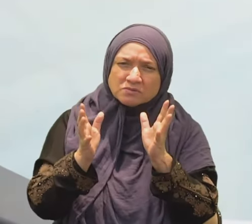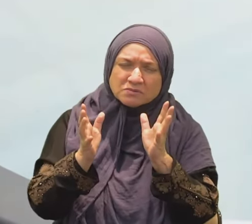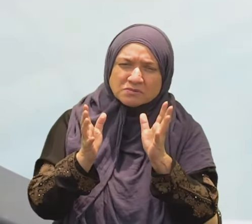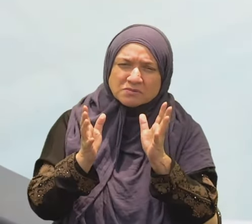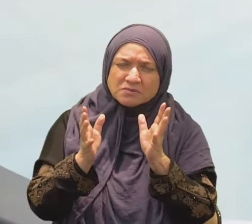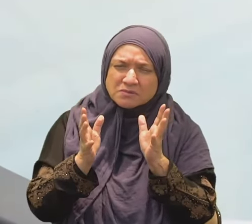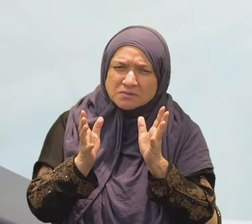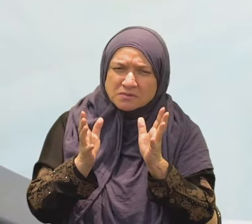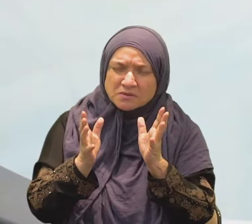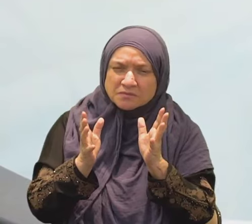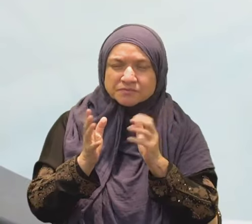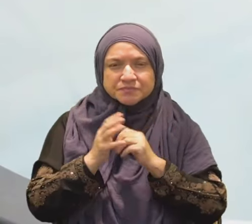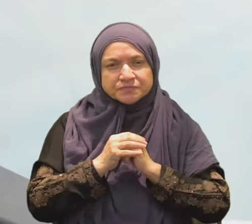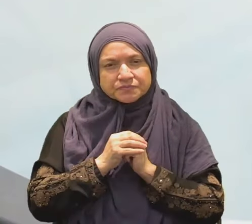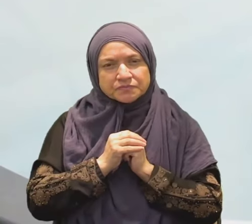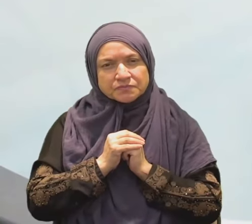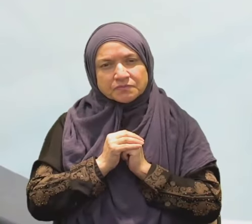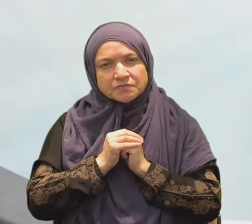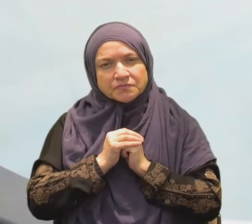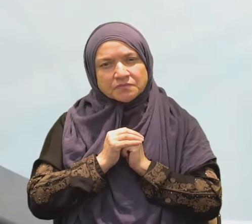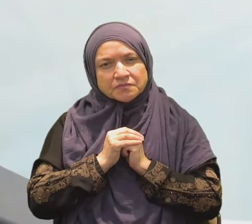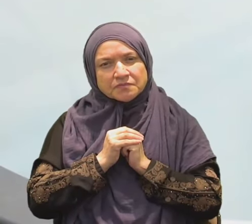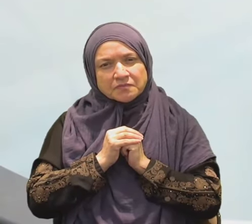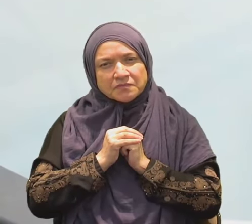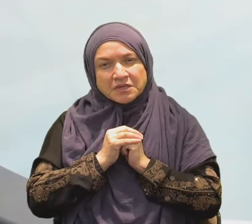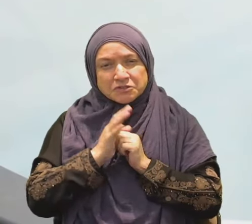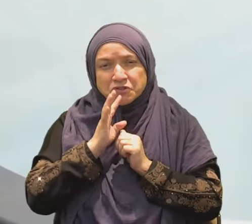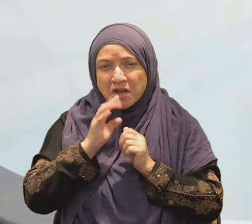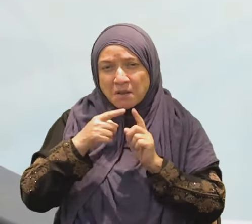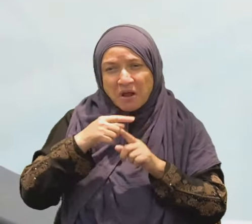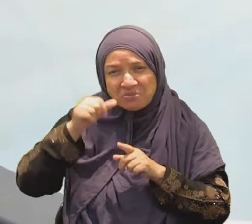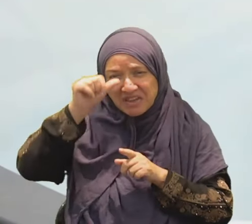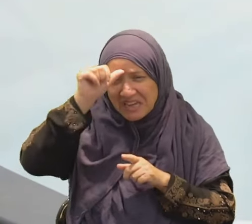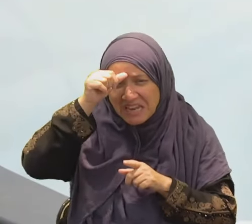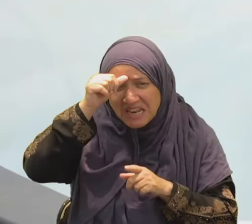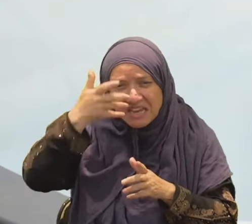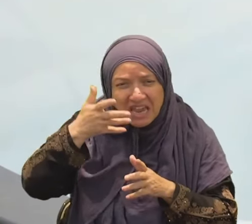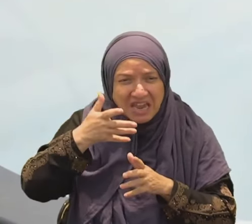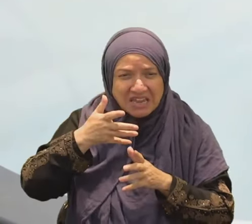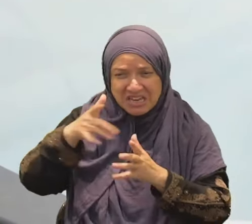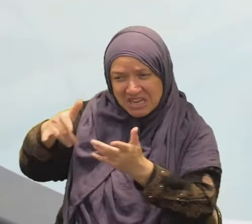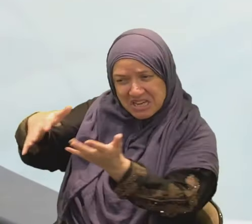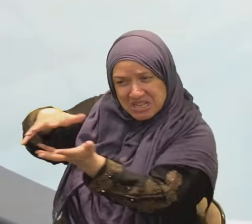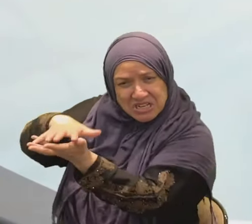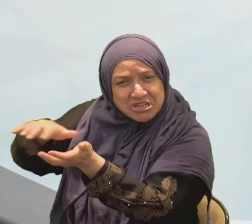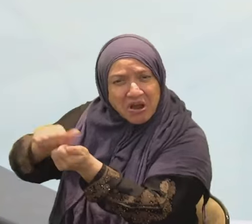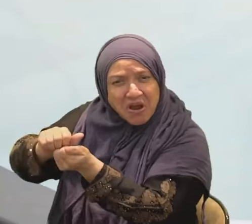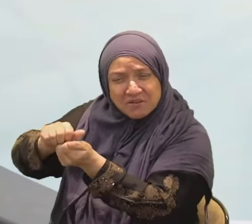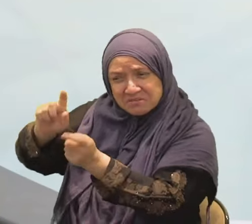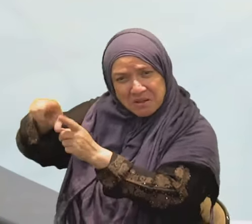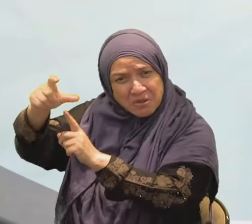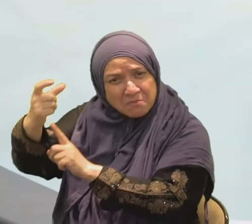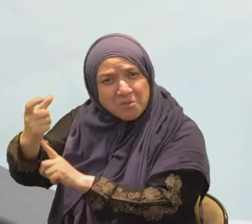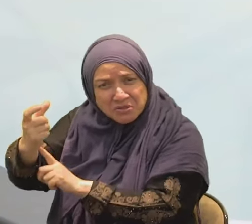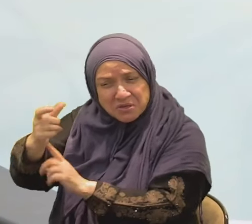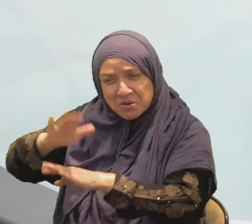Because secularization actually meant that we were going to redefine what religion is.